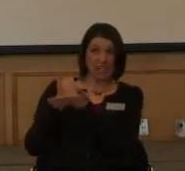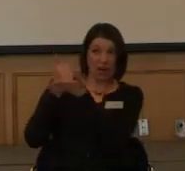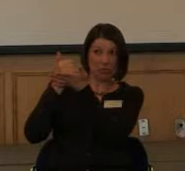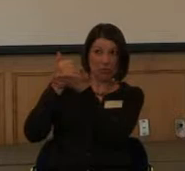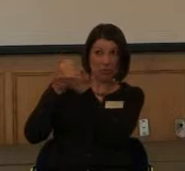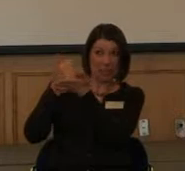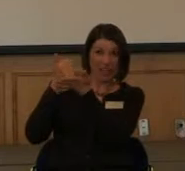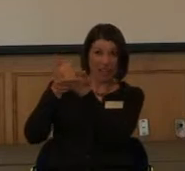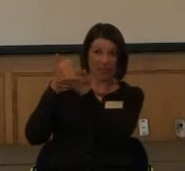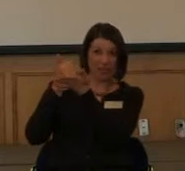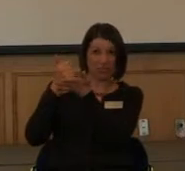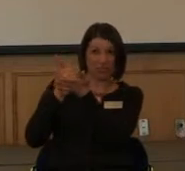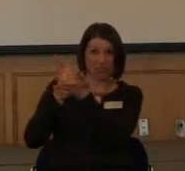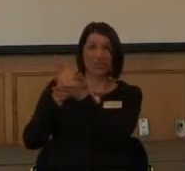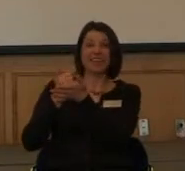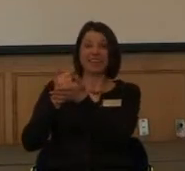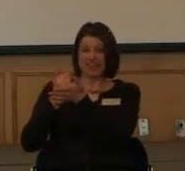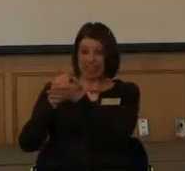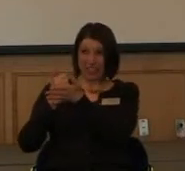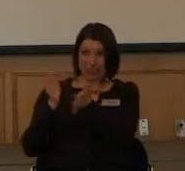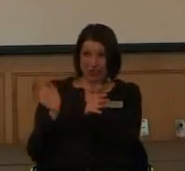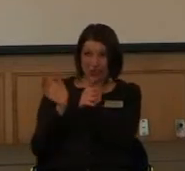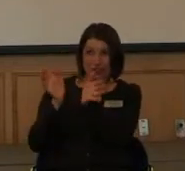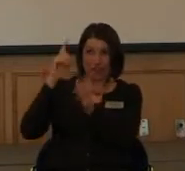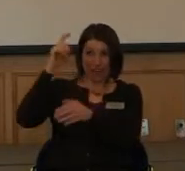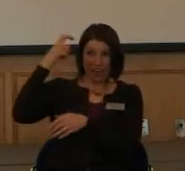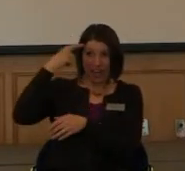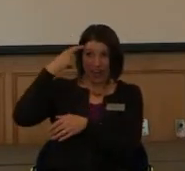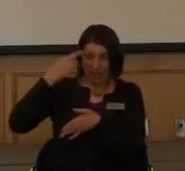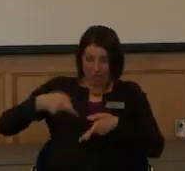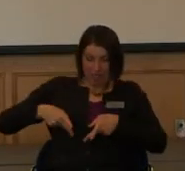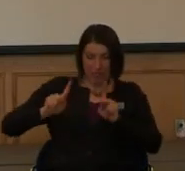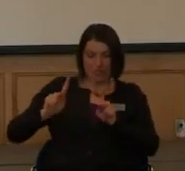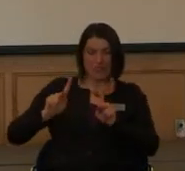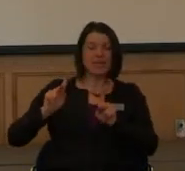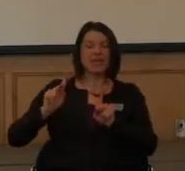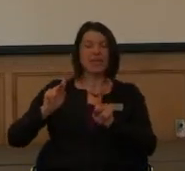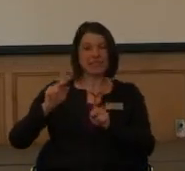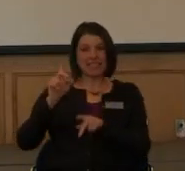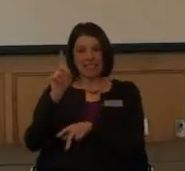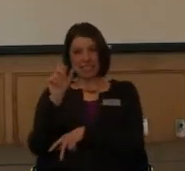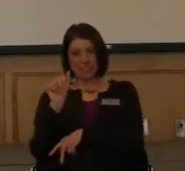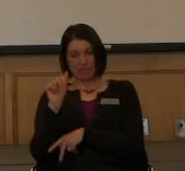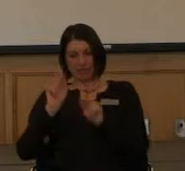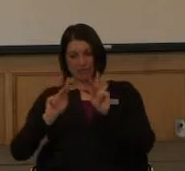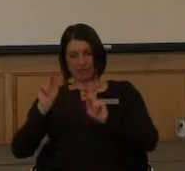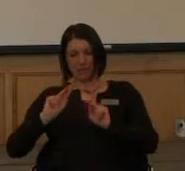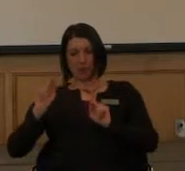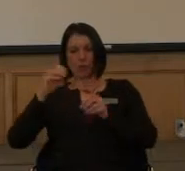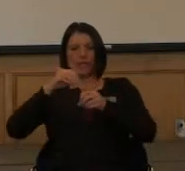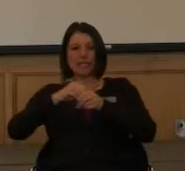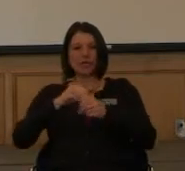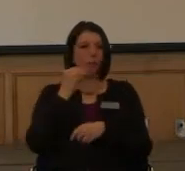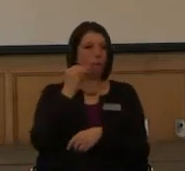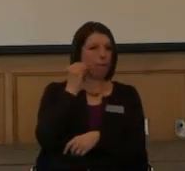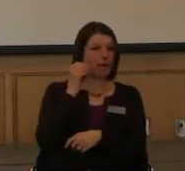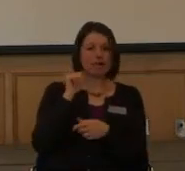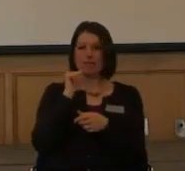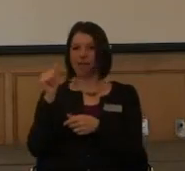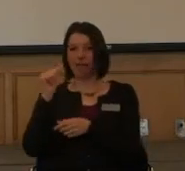Help people with disabilities be in their homes. Because that, being a nursing home, it's not cool.